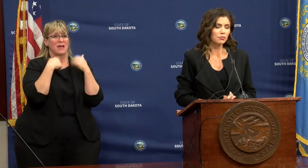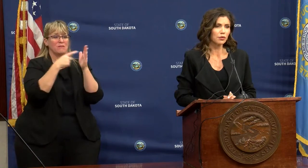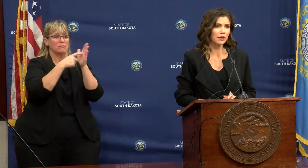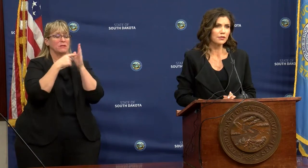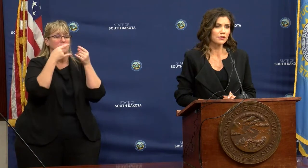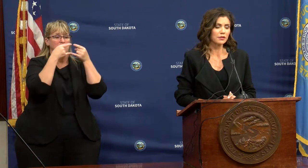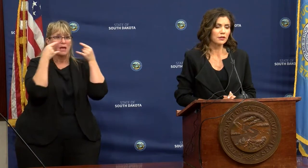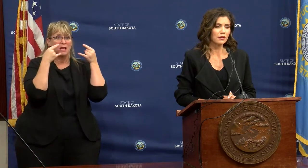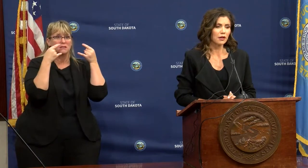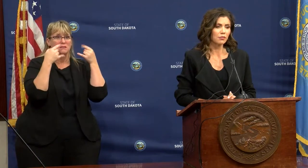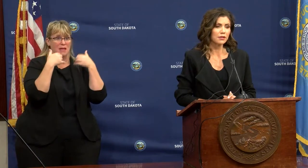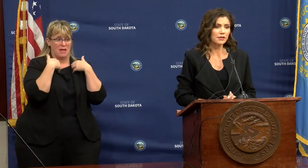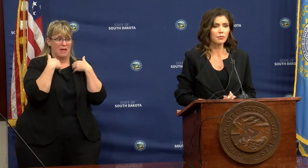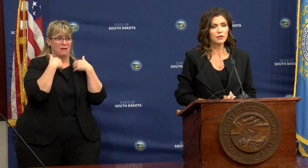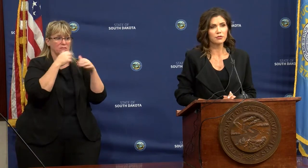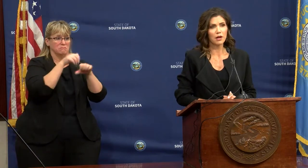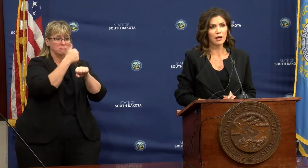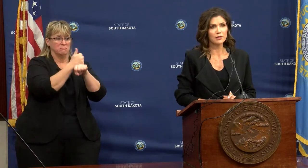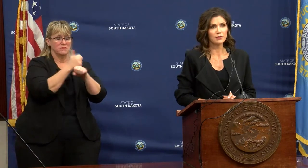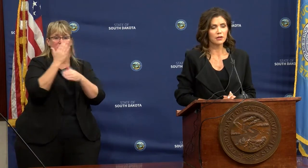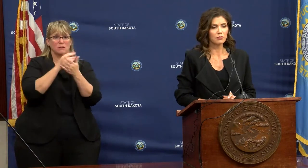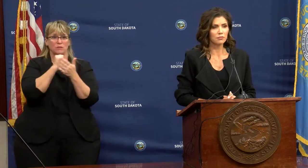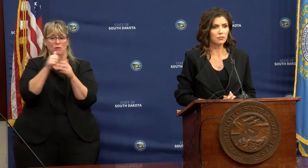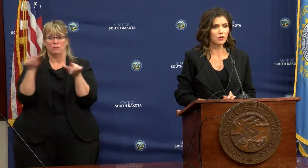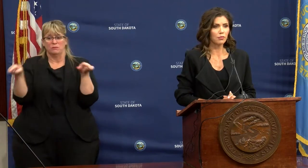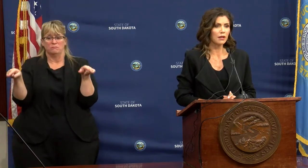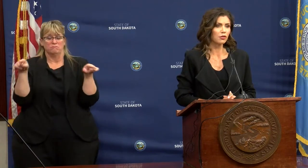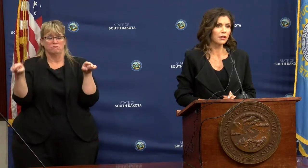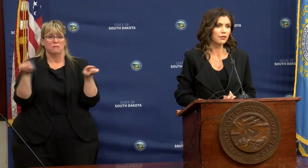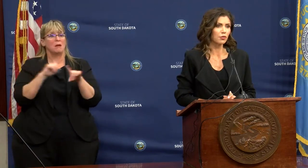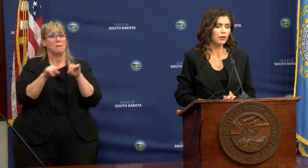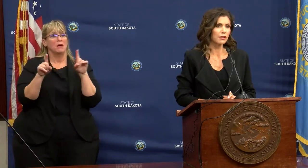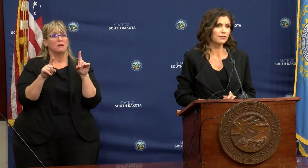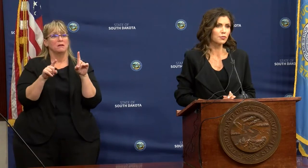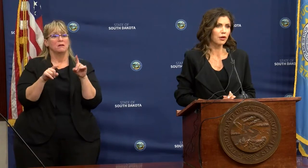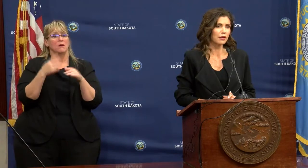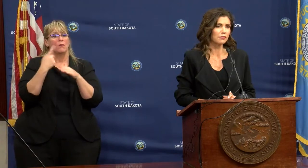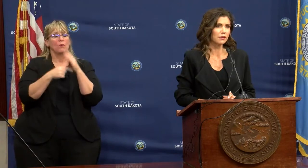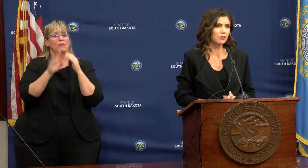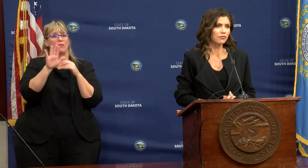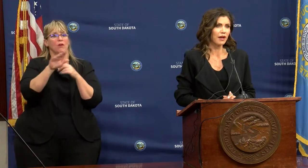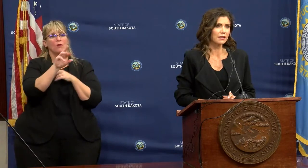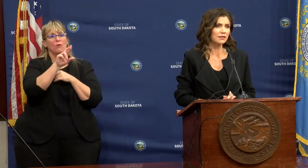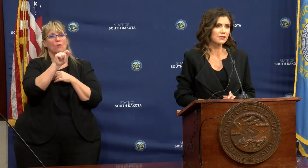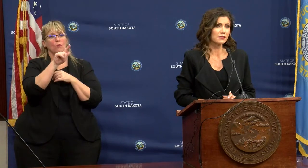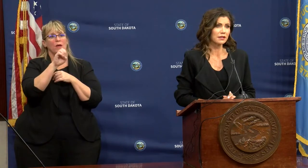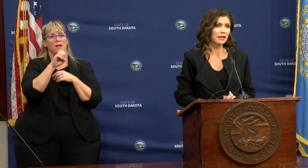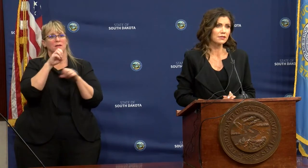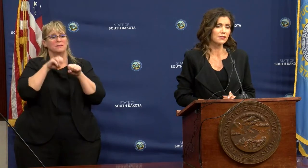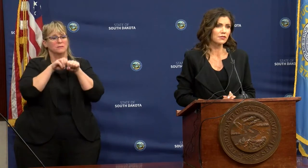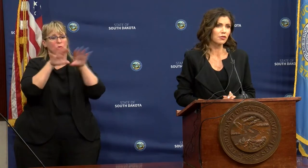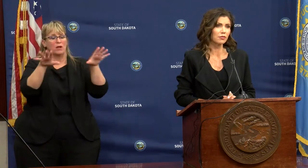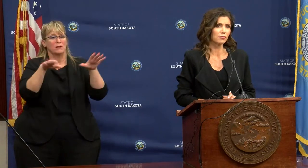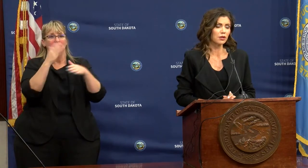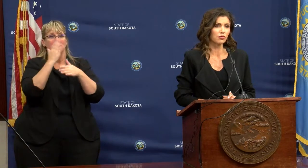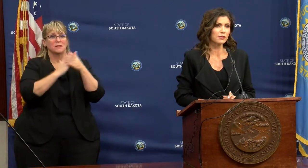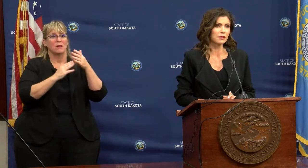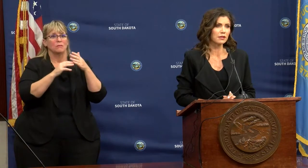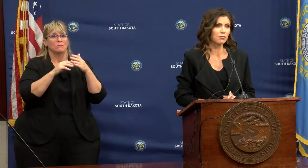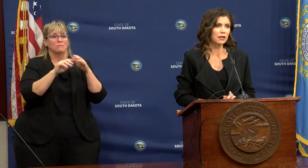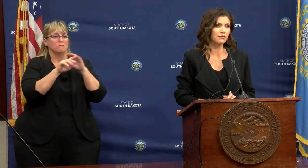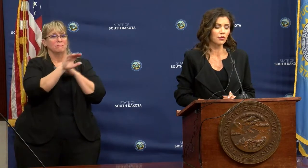mandates in place and some that do not, but I look at their rate of spread and the fact is that cases are